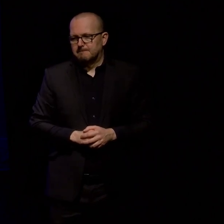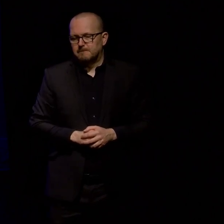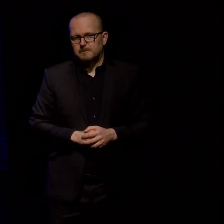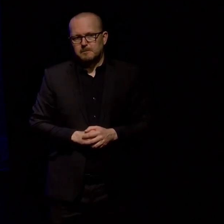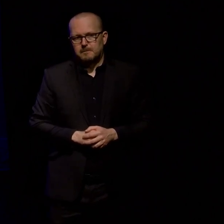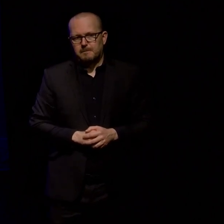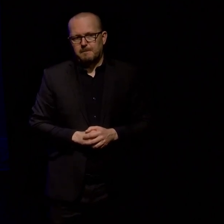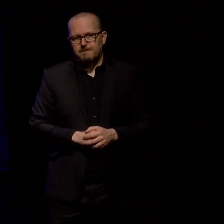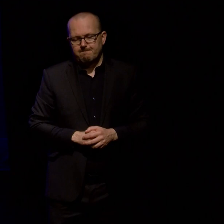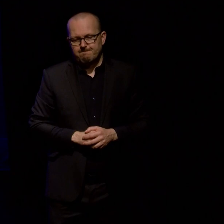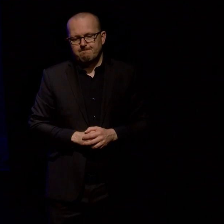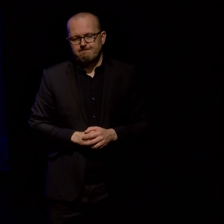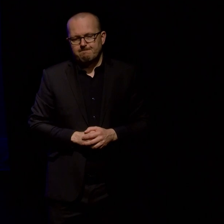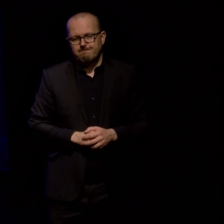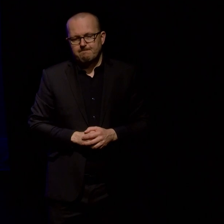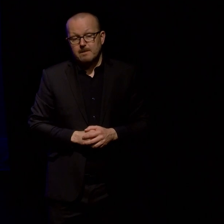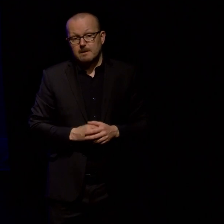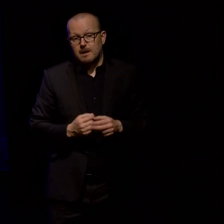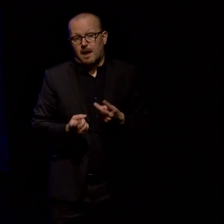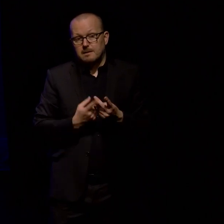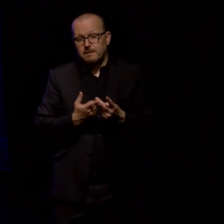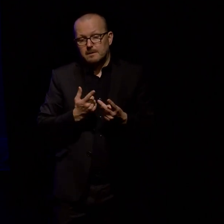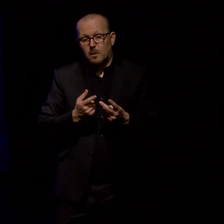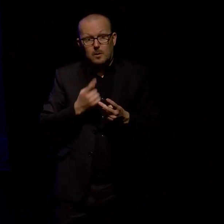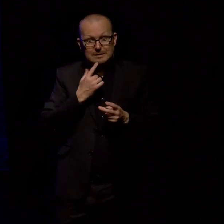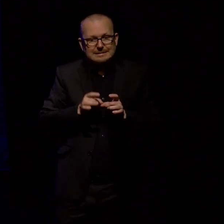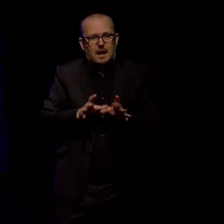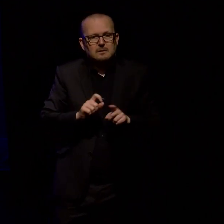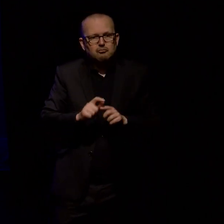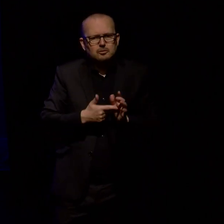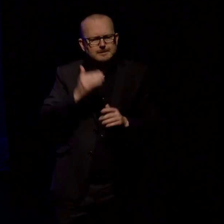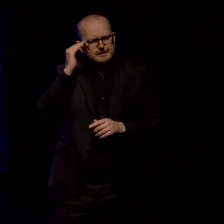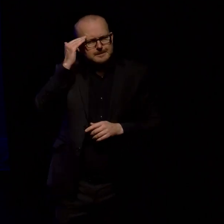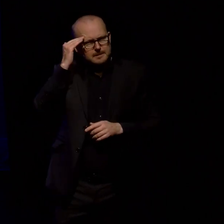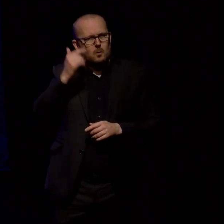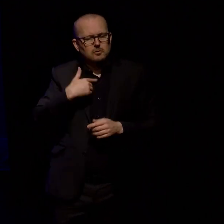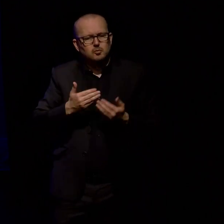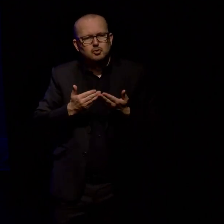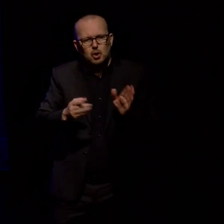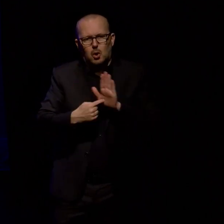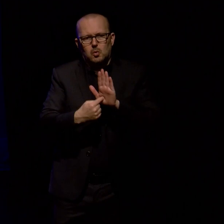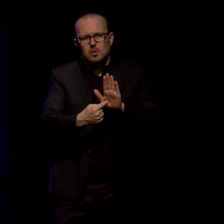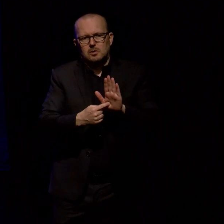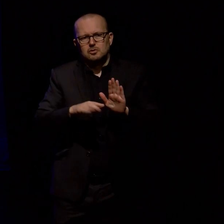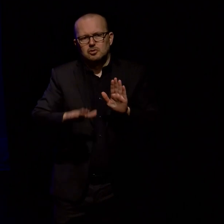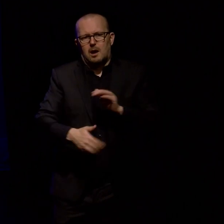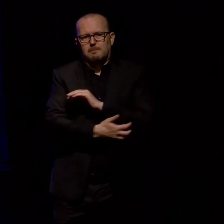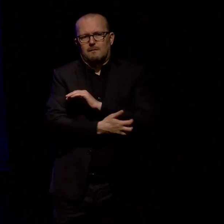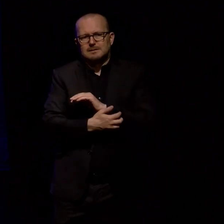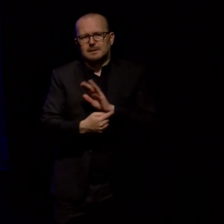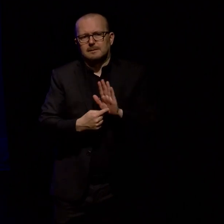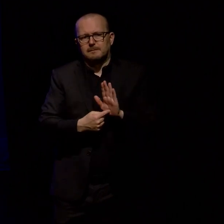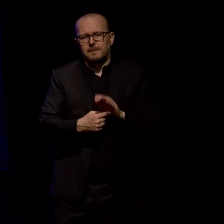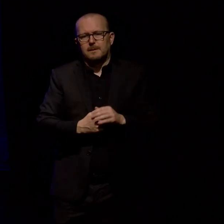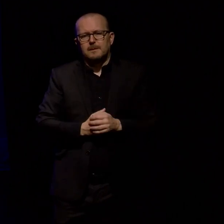Another aspiration from the beginning was to devote a spread to child poverty and over the final year I made several attempts